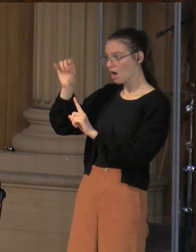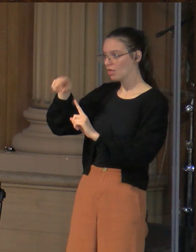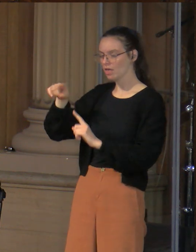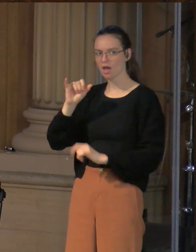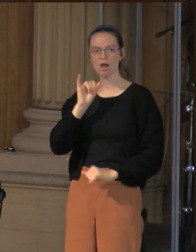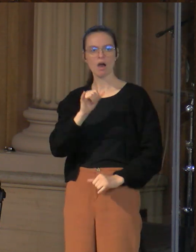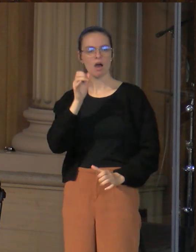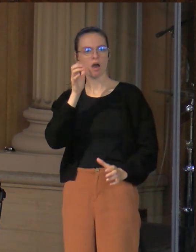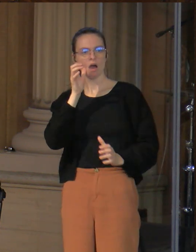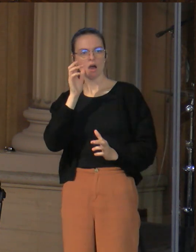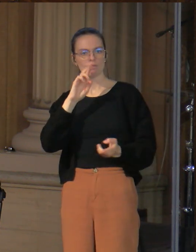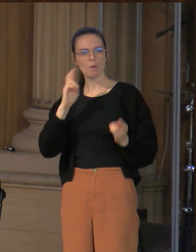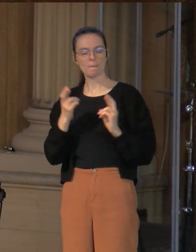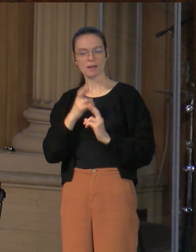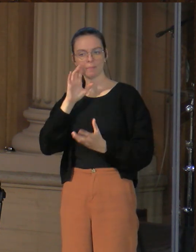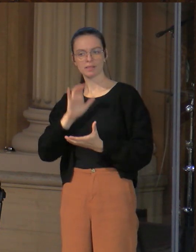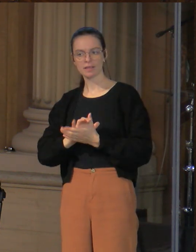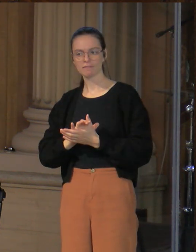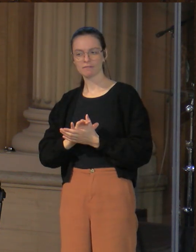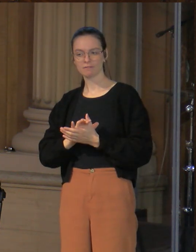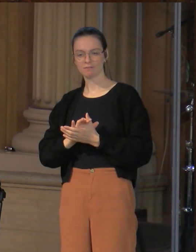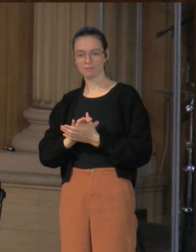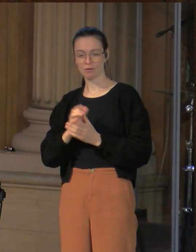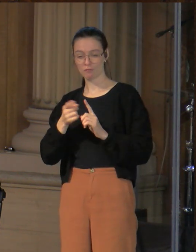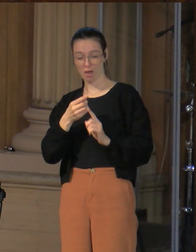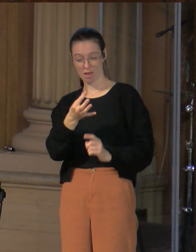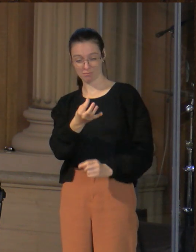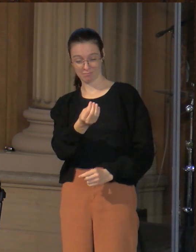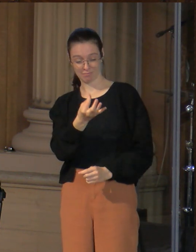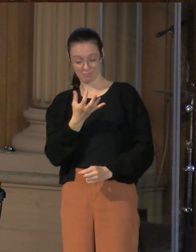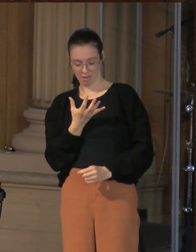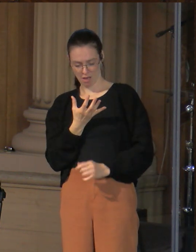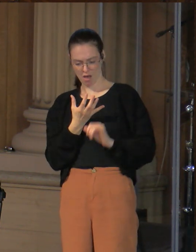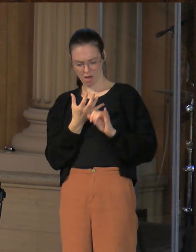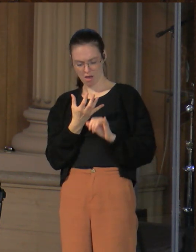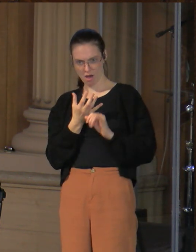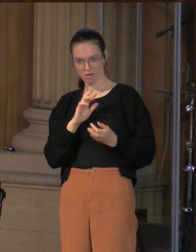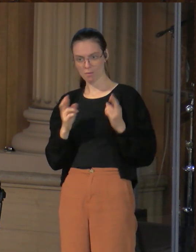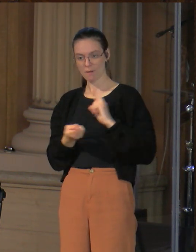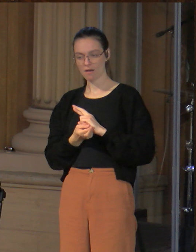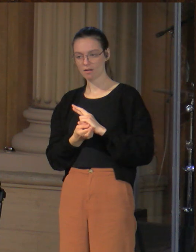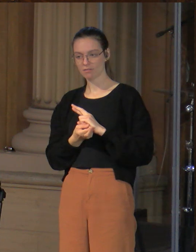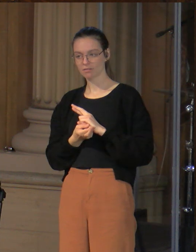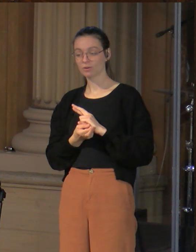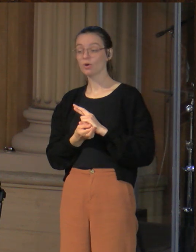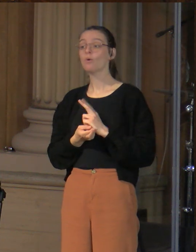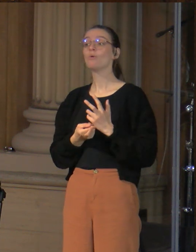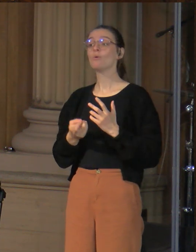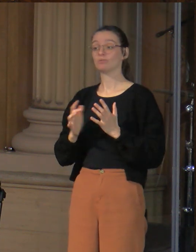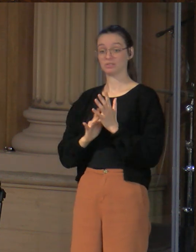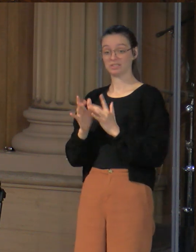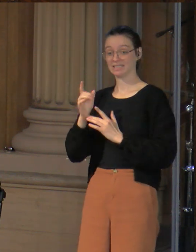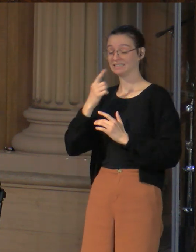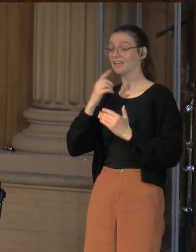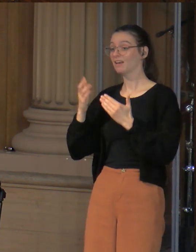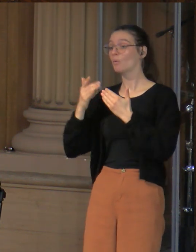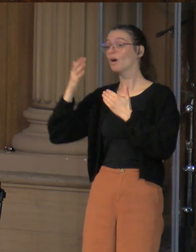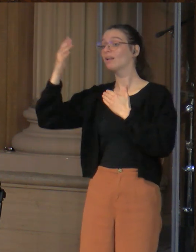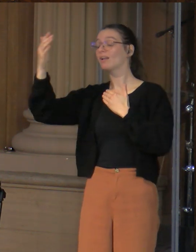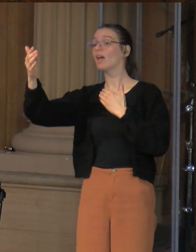And he says that one day they're going to rise up and look at this generation of Pharisees who have it all, who have the temple, who have the Bible, who